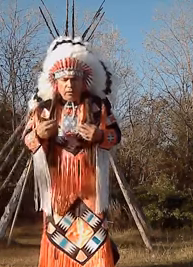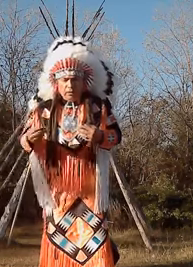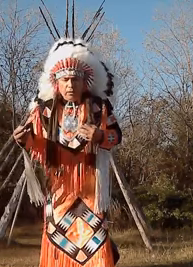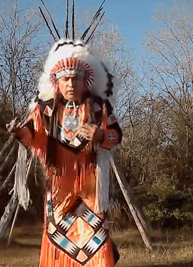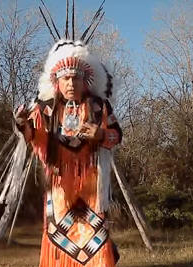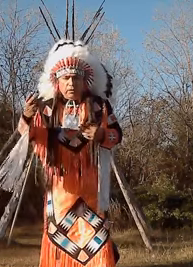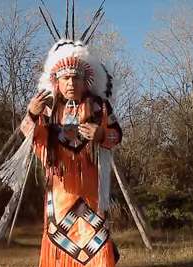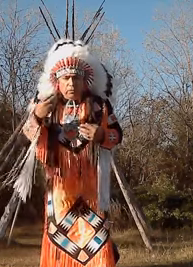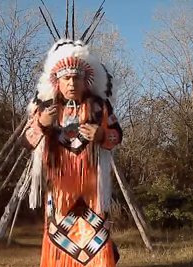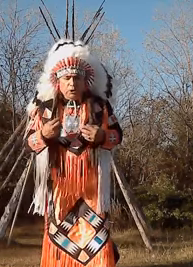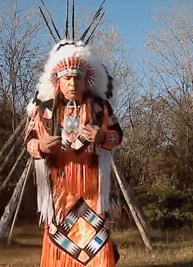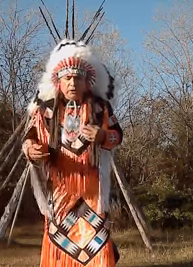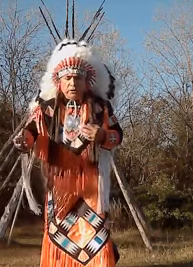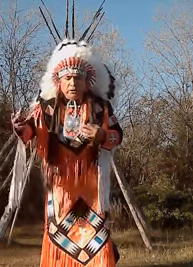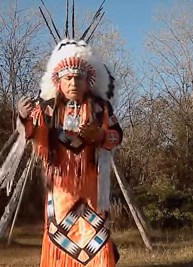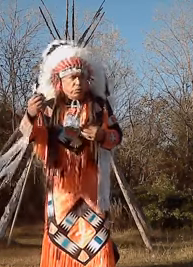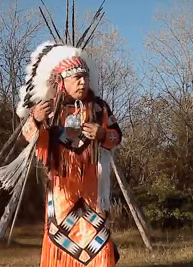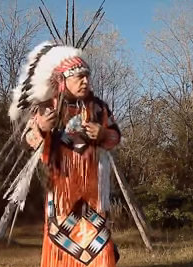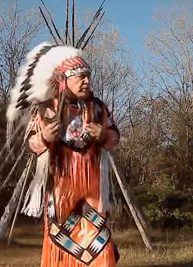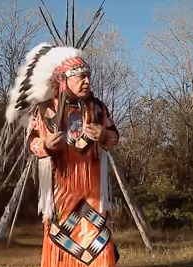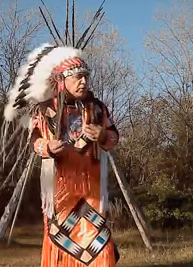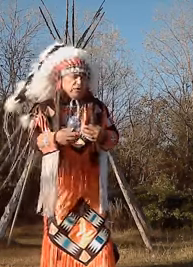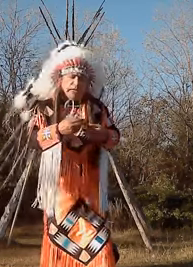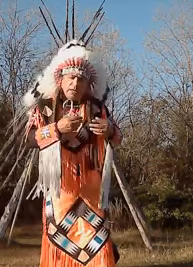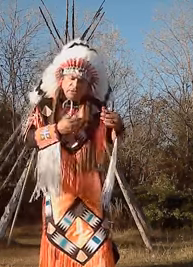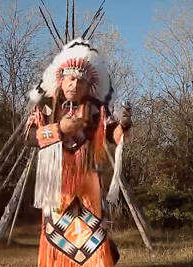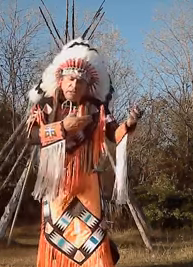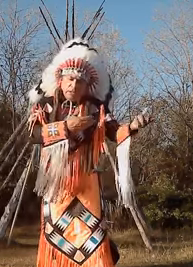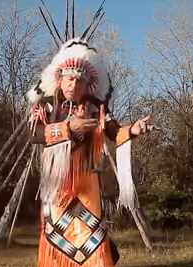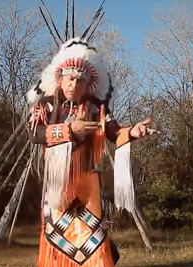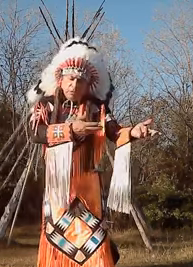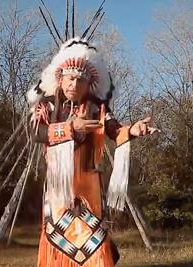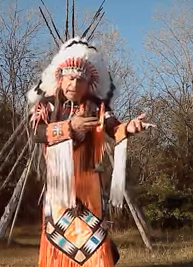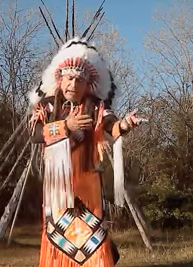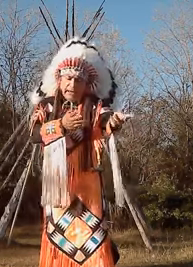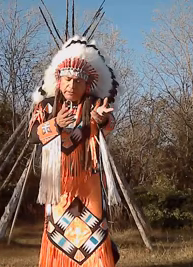those expressions, those movements, those sounds with his hands.